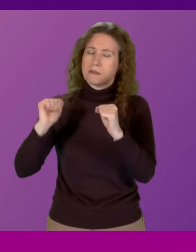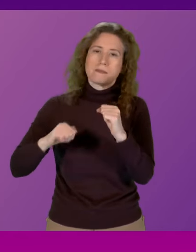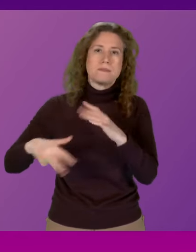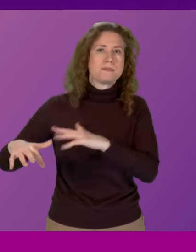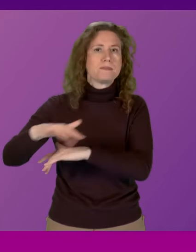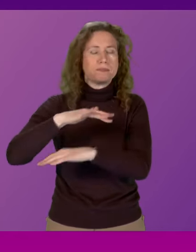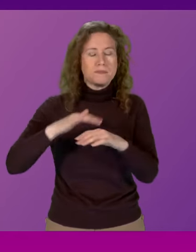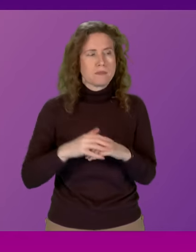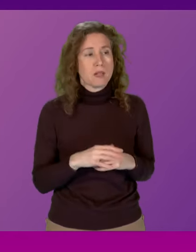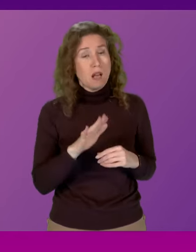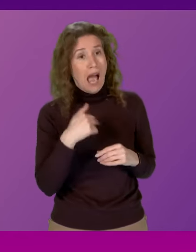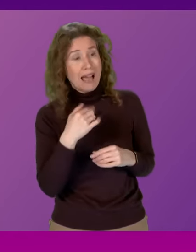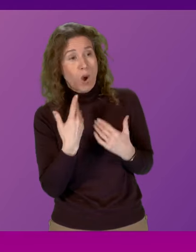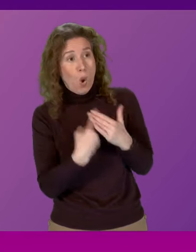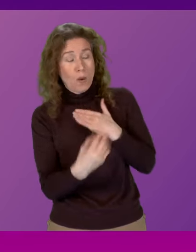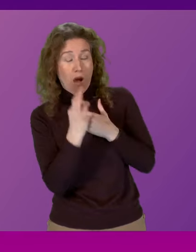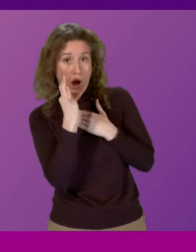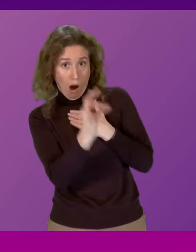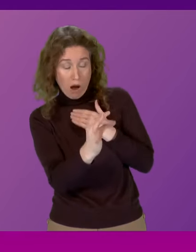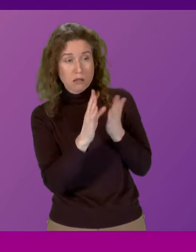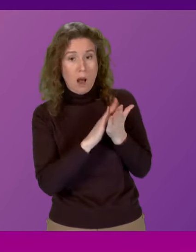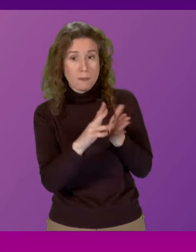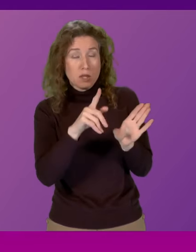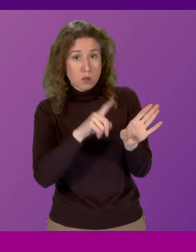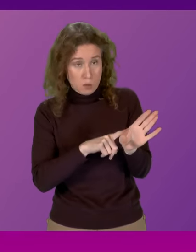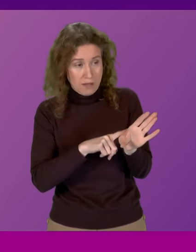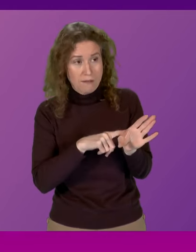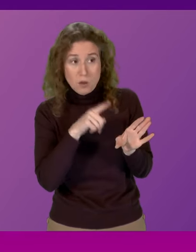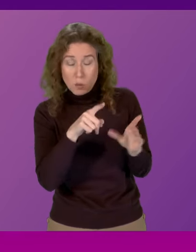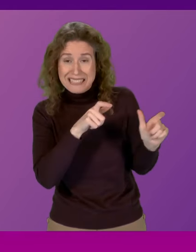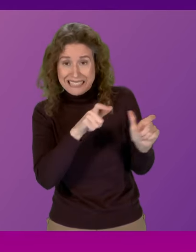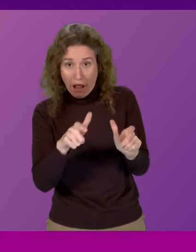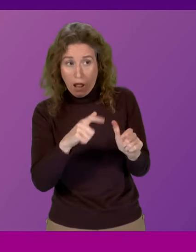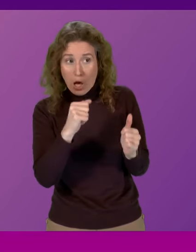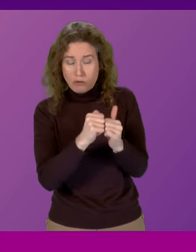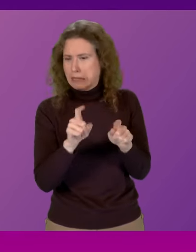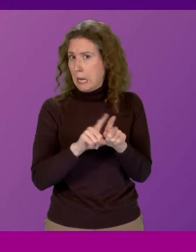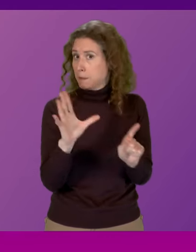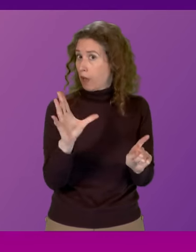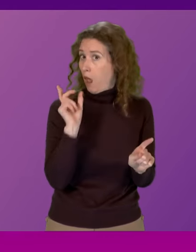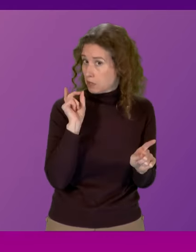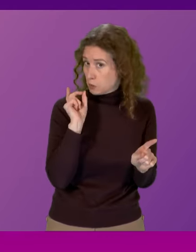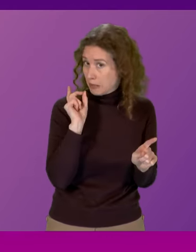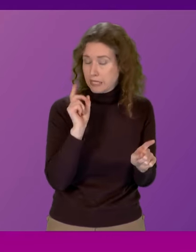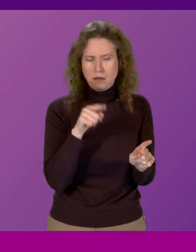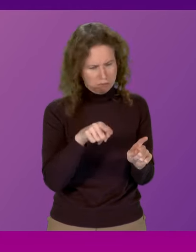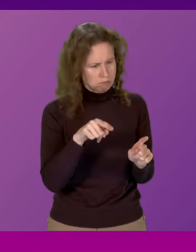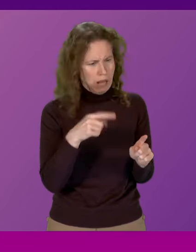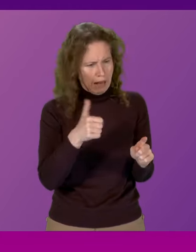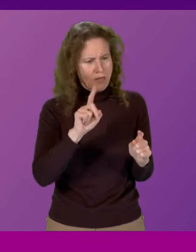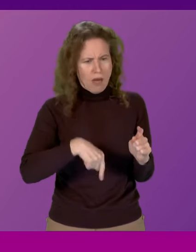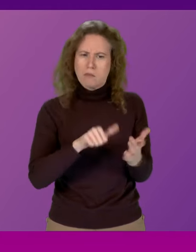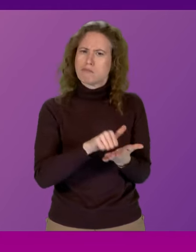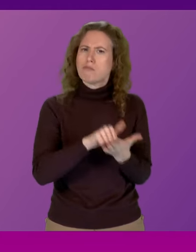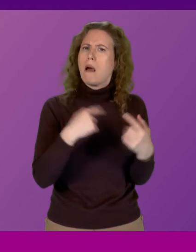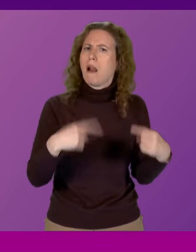And all I have asked from Hamza Youssef is, does he still agree, as he did last week, this was a legitimate expense? Yes